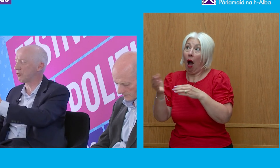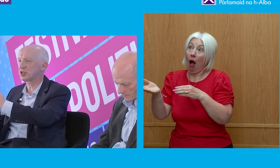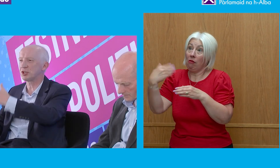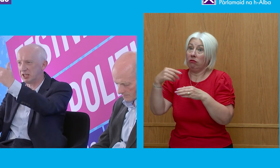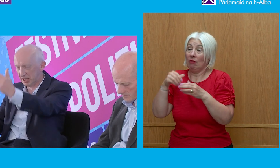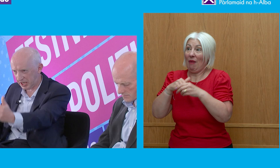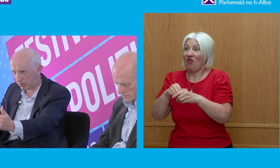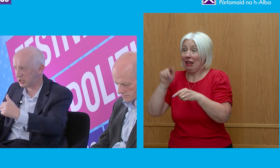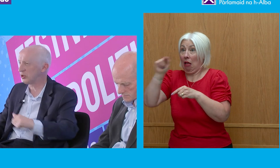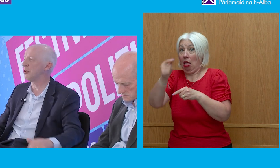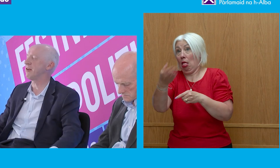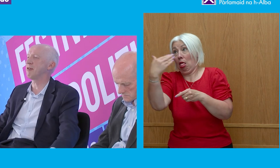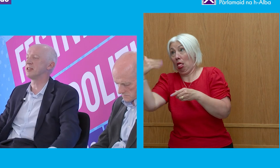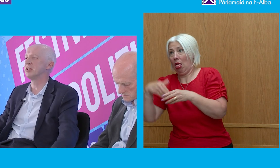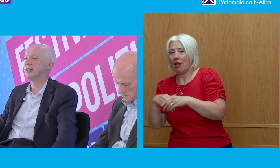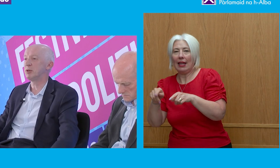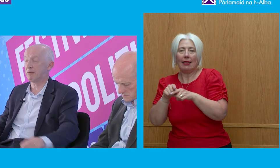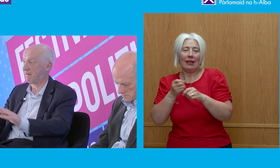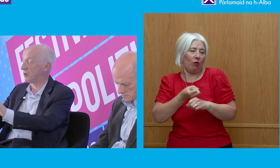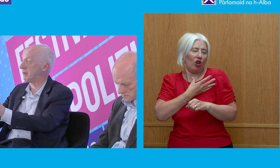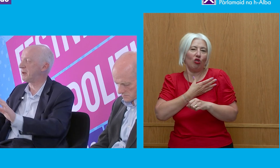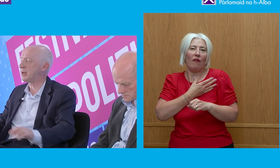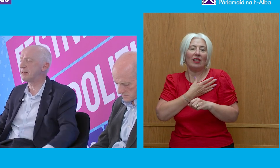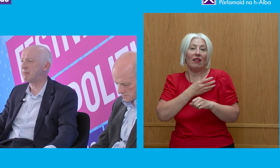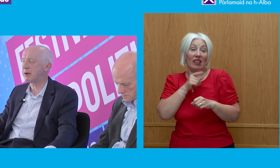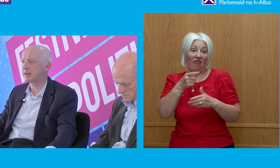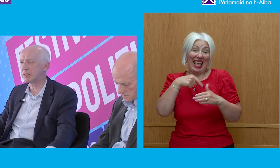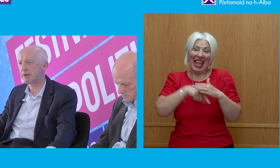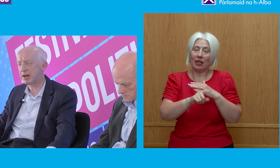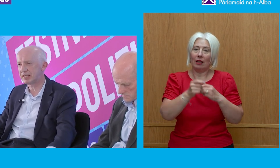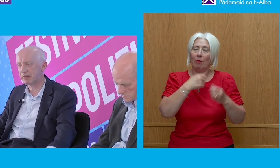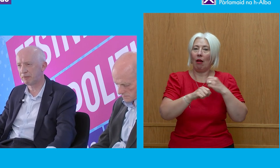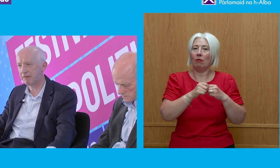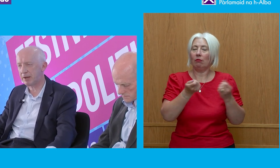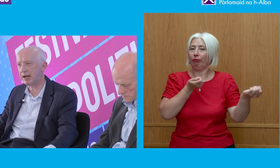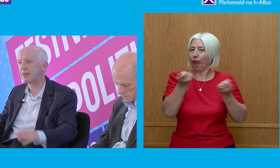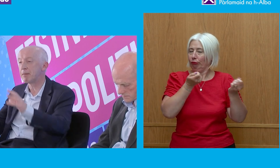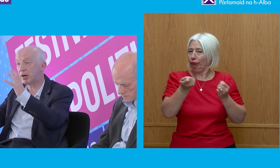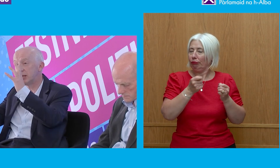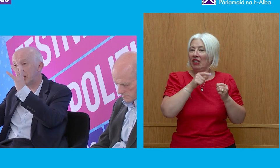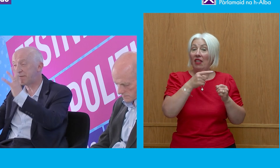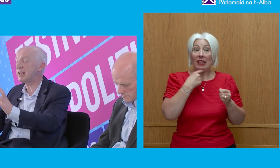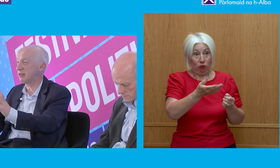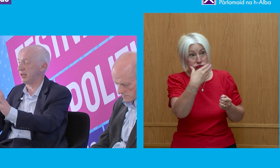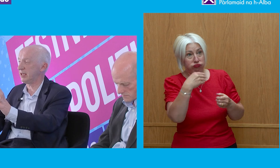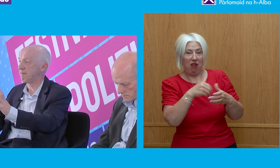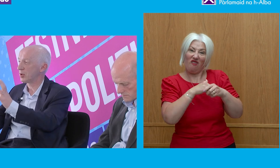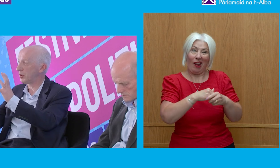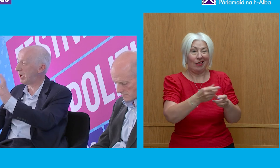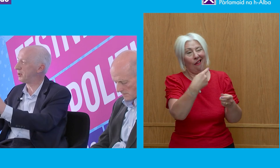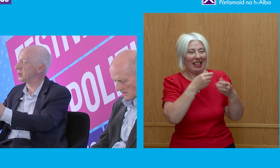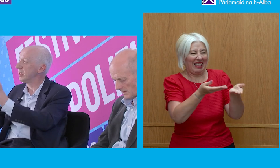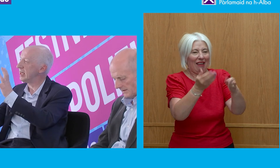If the Tories got in, they appointed all their friends, which, of course, if anybody knows the American system might sound awfully familiar. But, effectively,